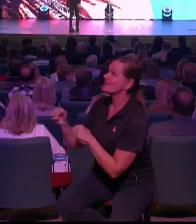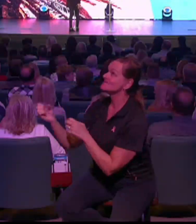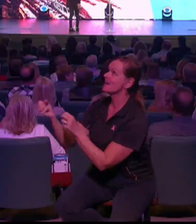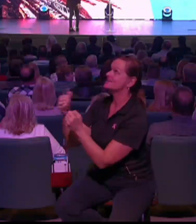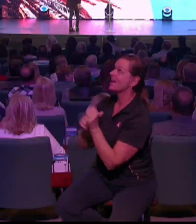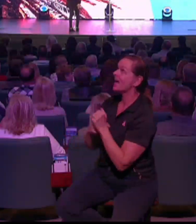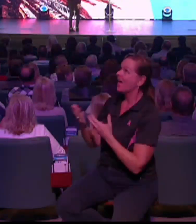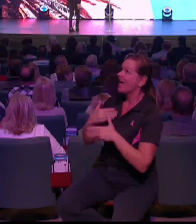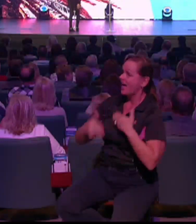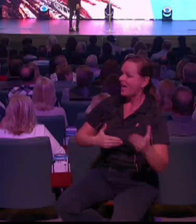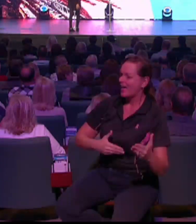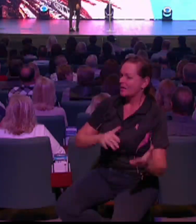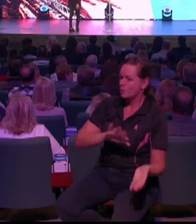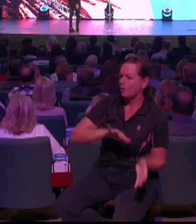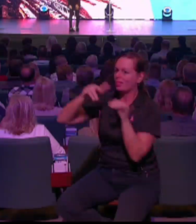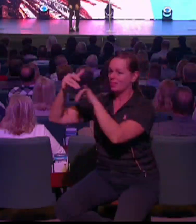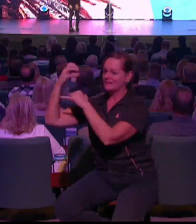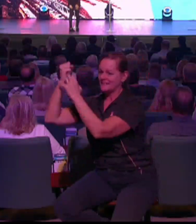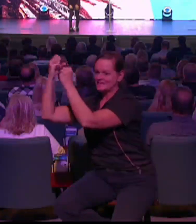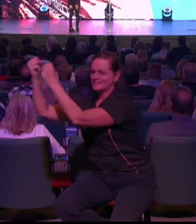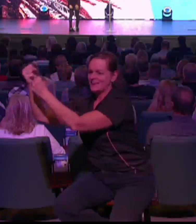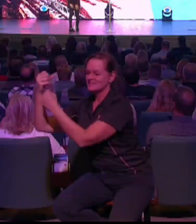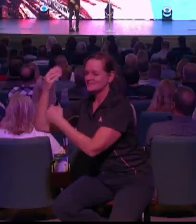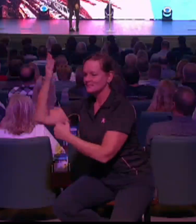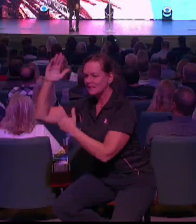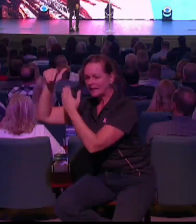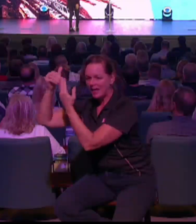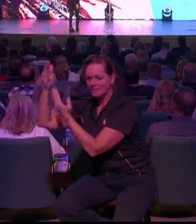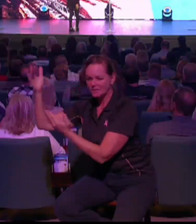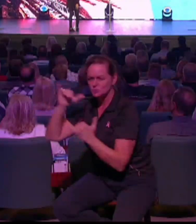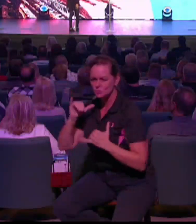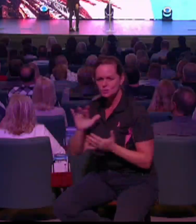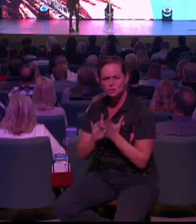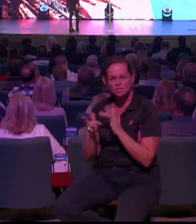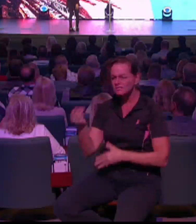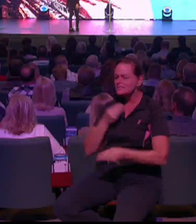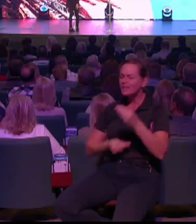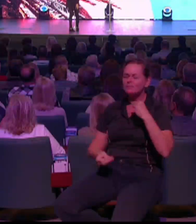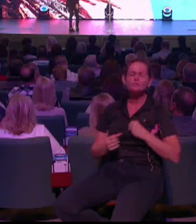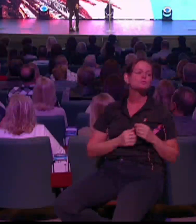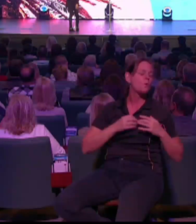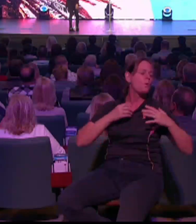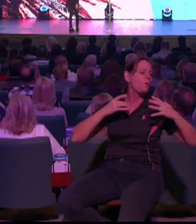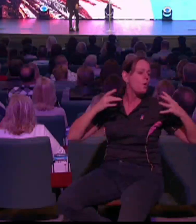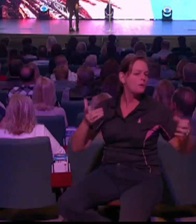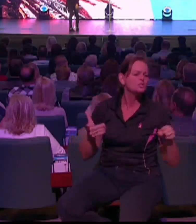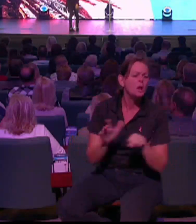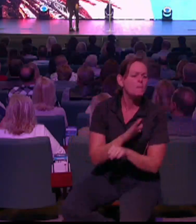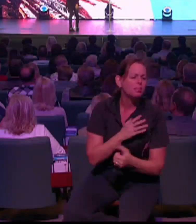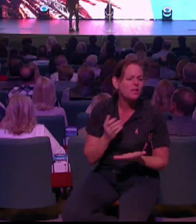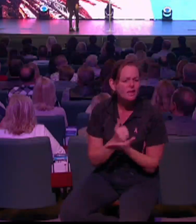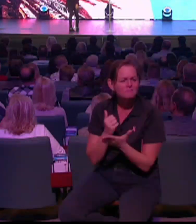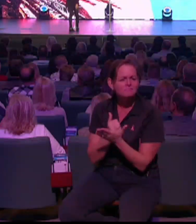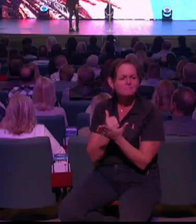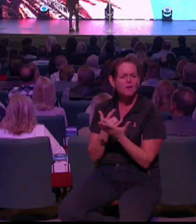everything that Jesus died to provide for us. You have complete access. But you just need to ask.